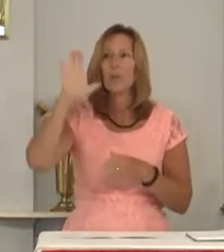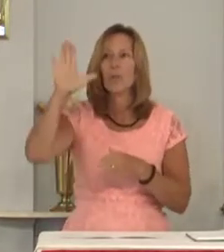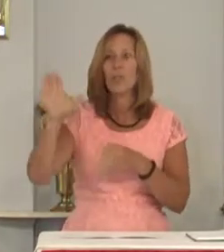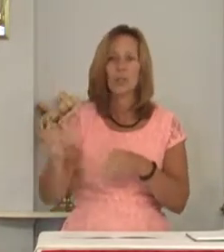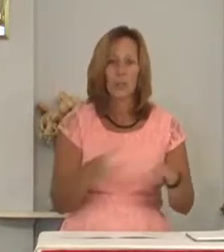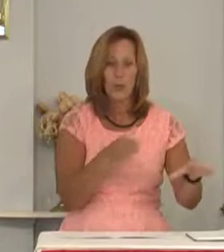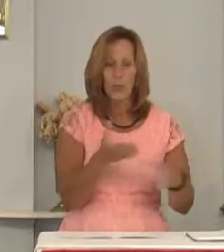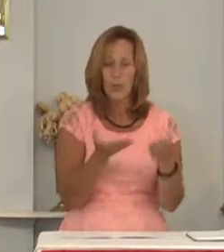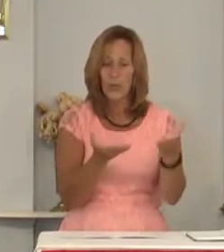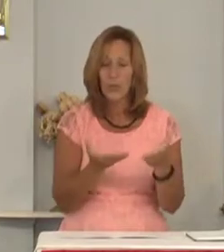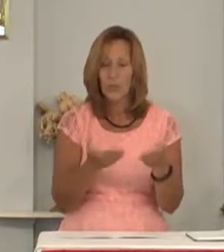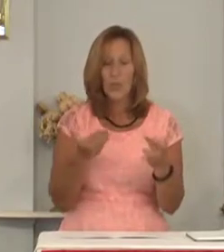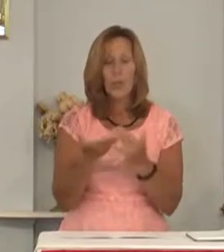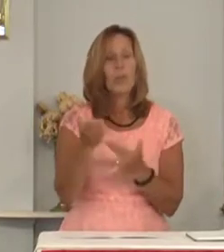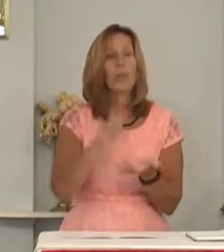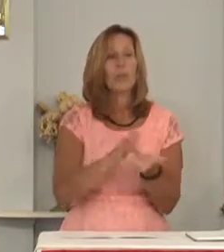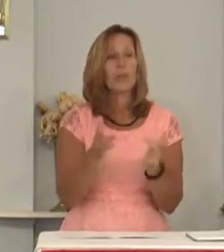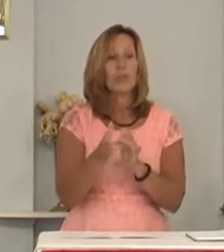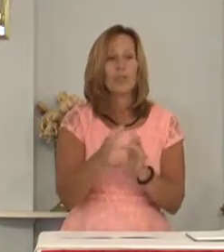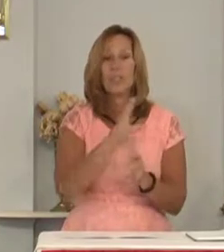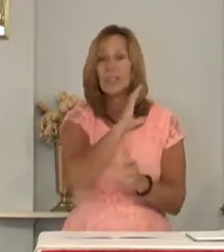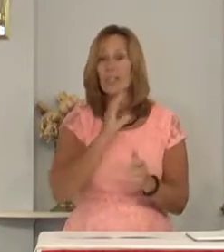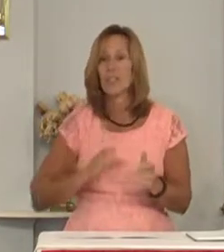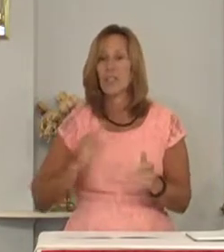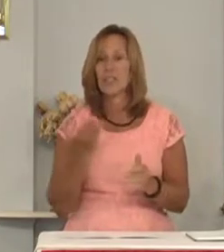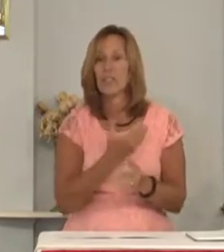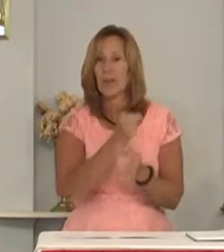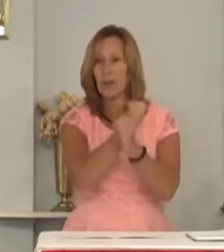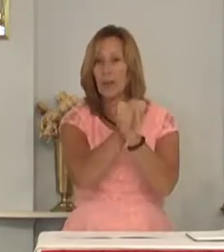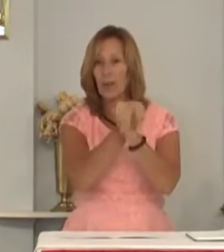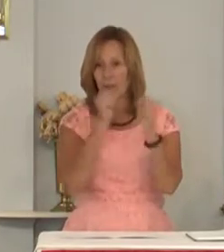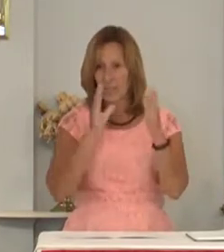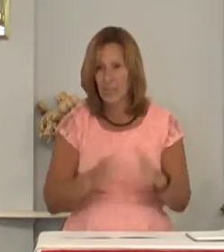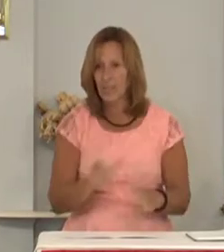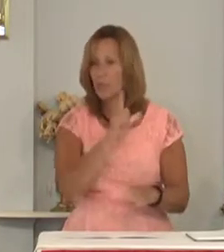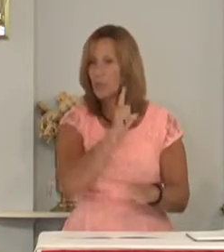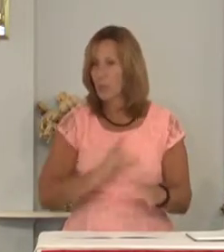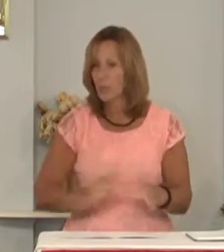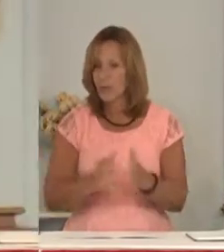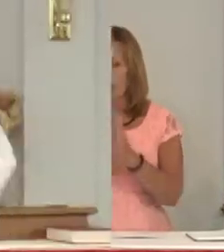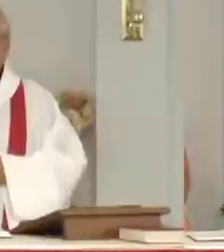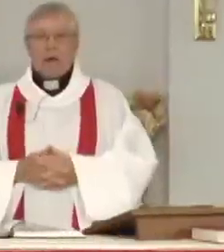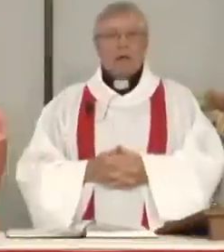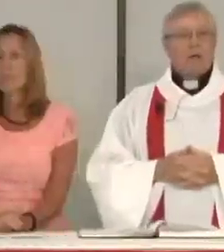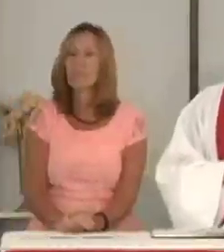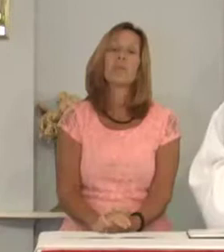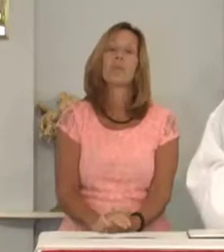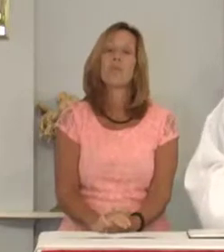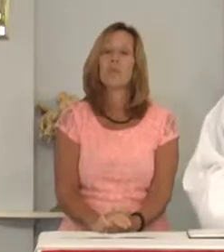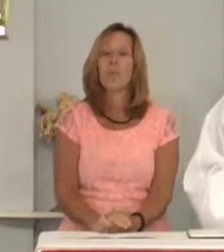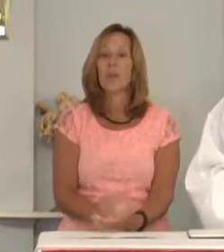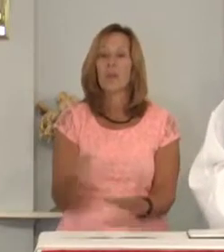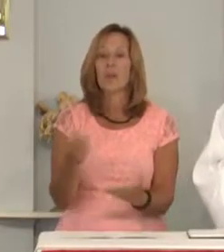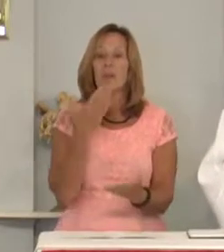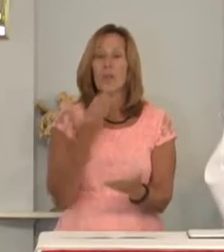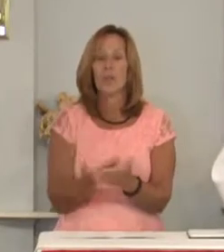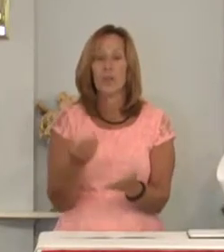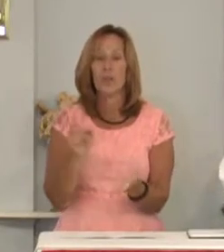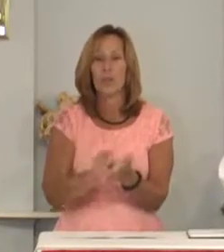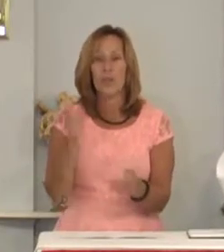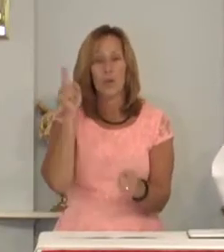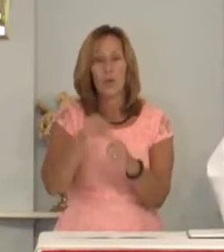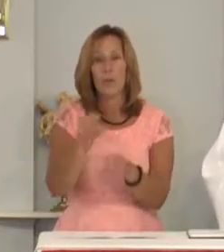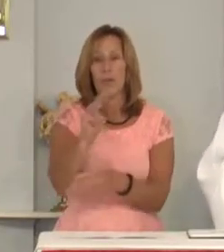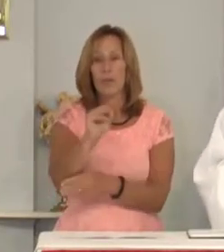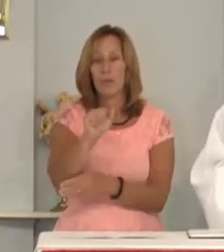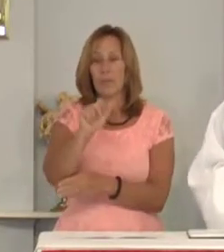will, through Jesus Christ, our Savior and Lord. Amen. The Holy Gospel according